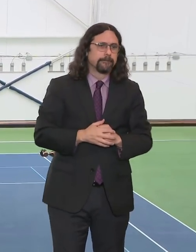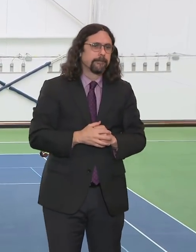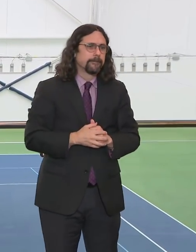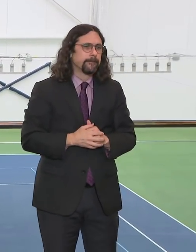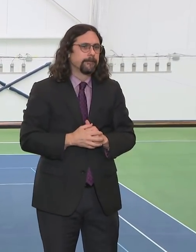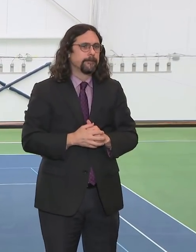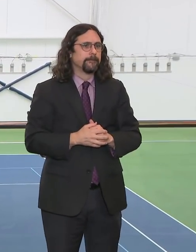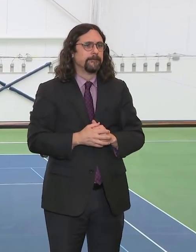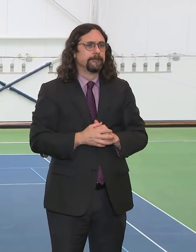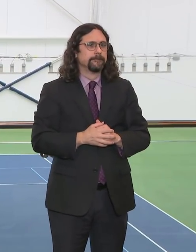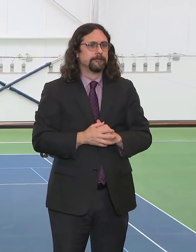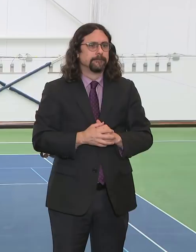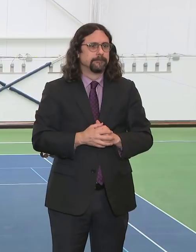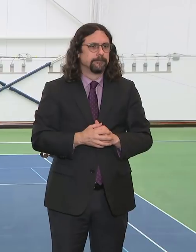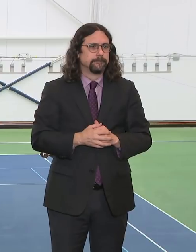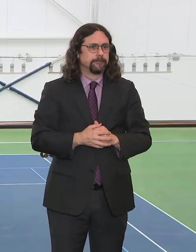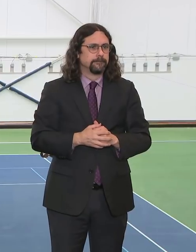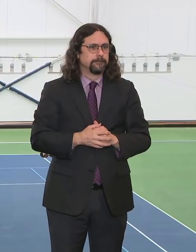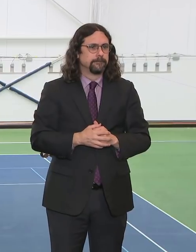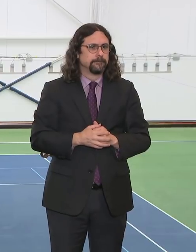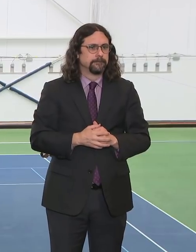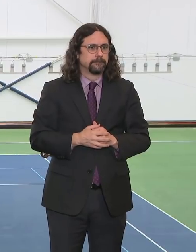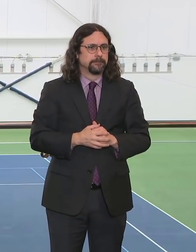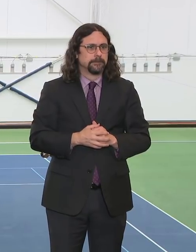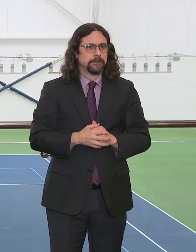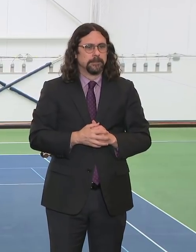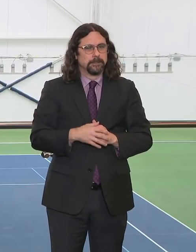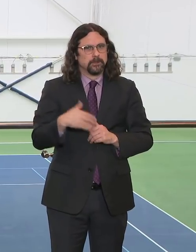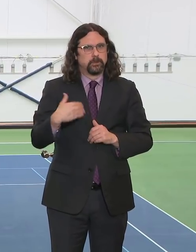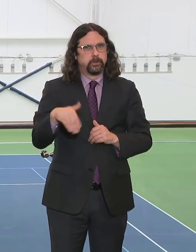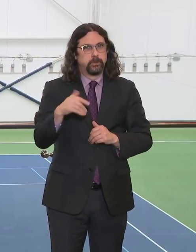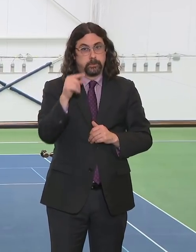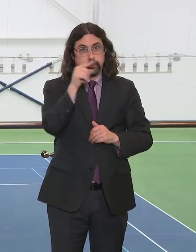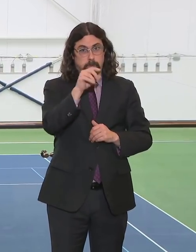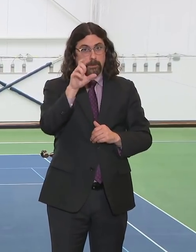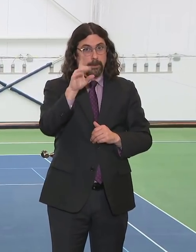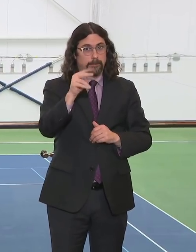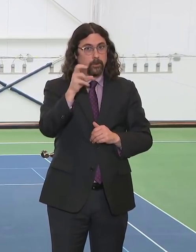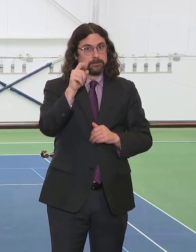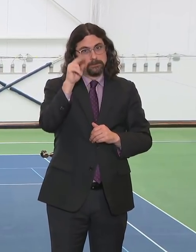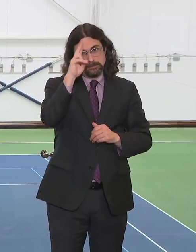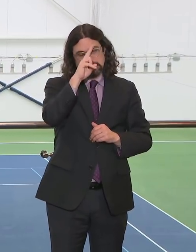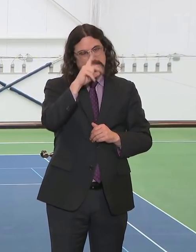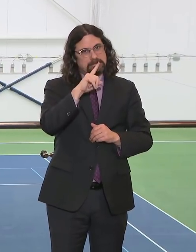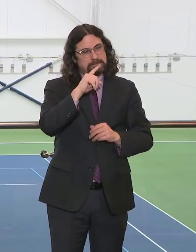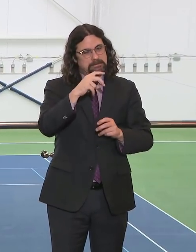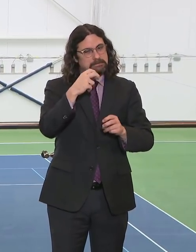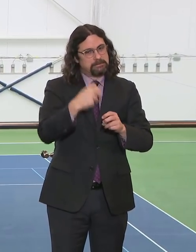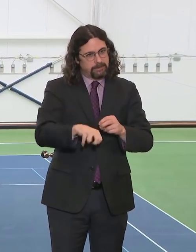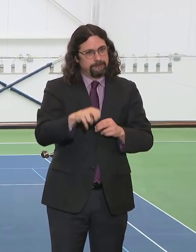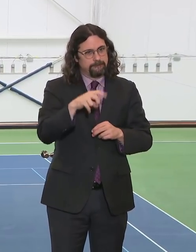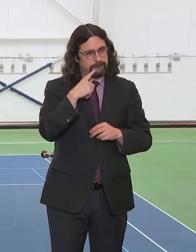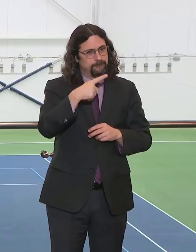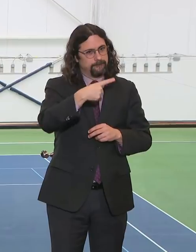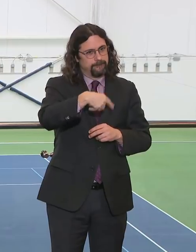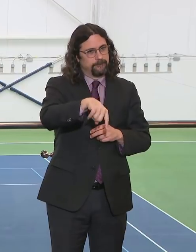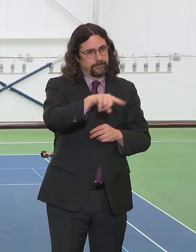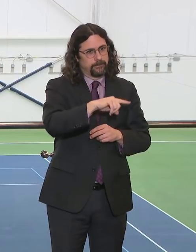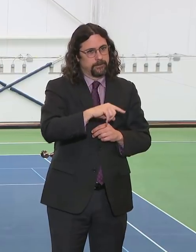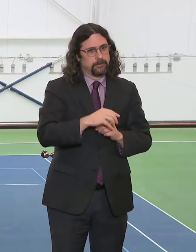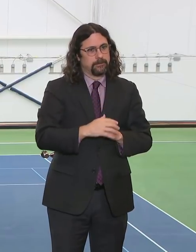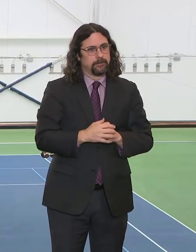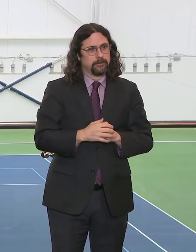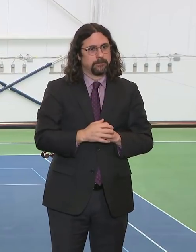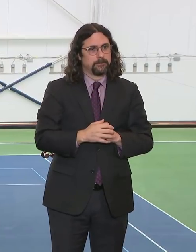It's been a really tough time for Elmhurst, but I want to note, and I give Dr. Mitch Katz and the whole team at Health and Hospitals and